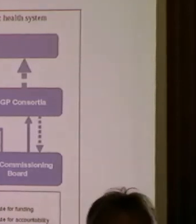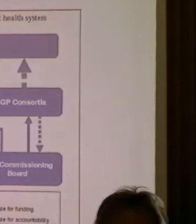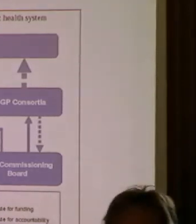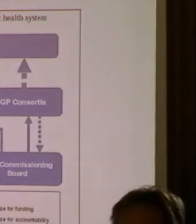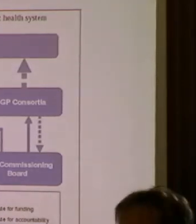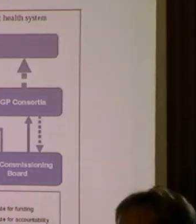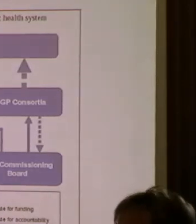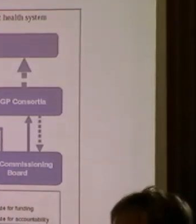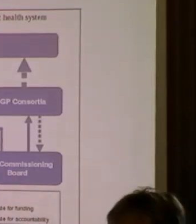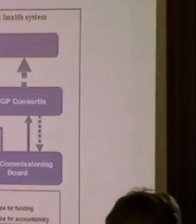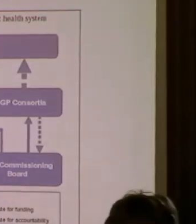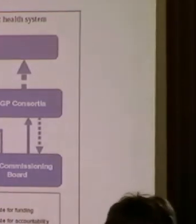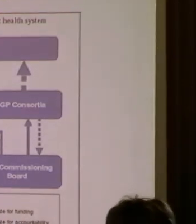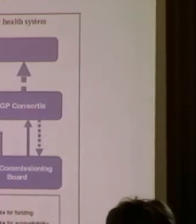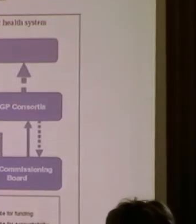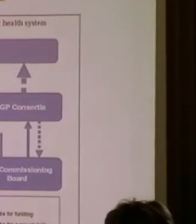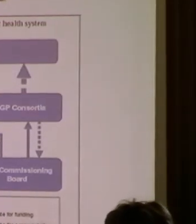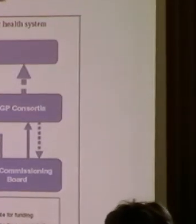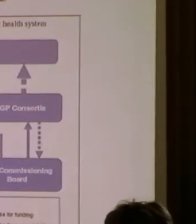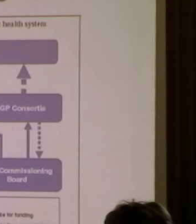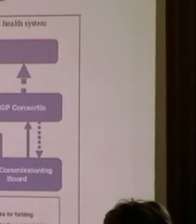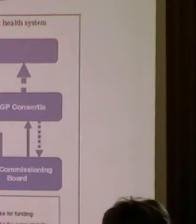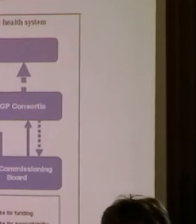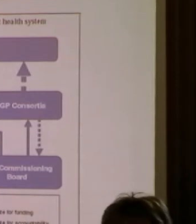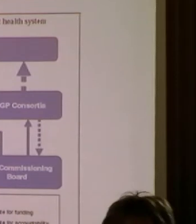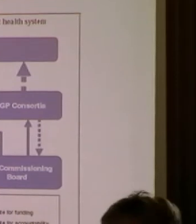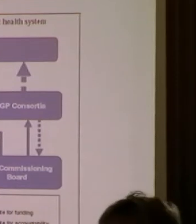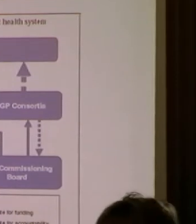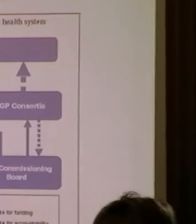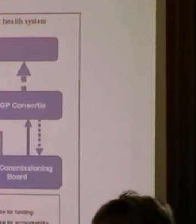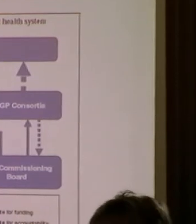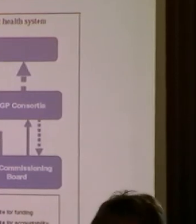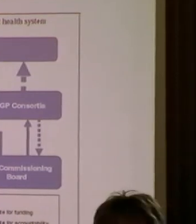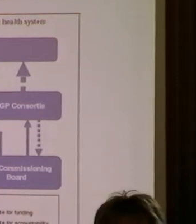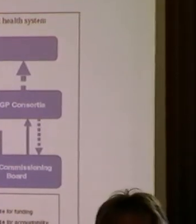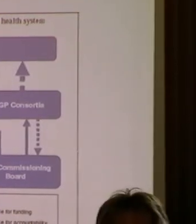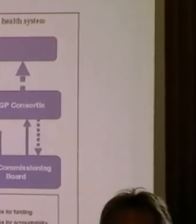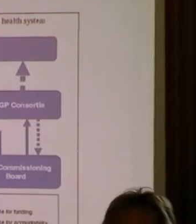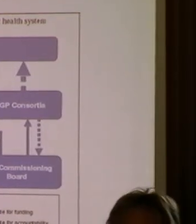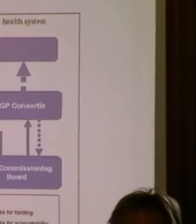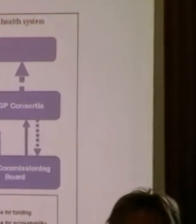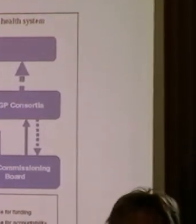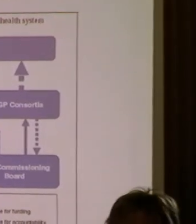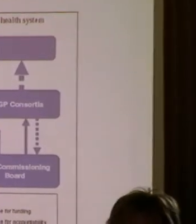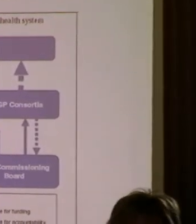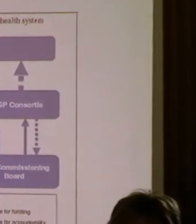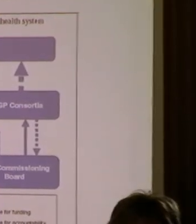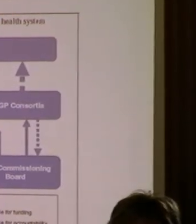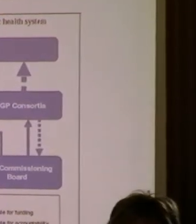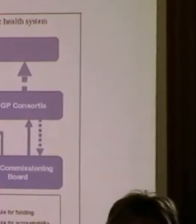basically, on the bottom left corner is the Department of Health and the Public Health England.